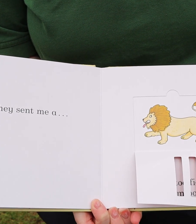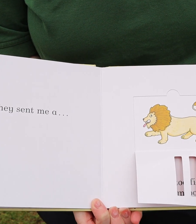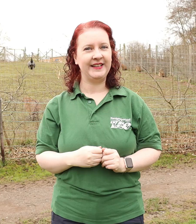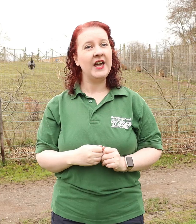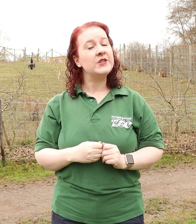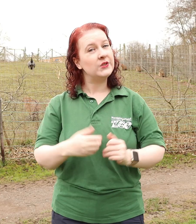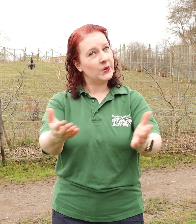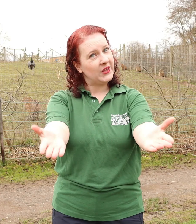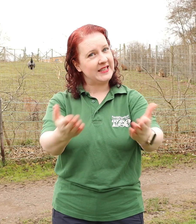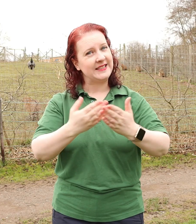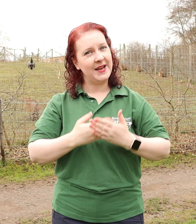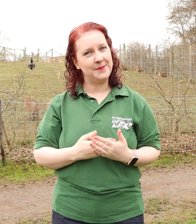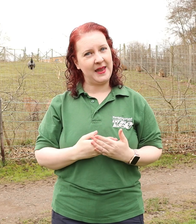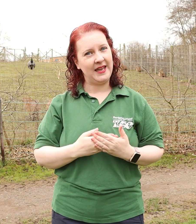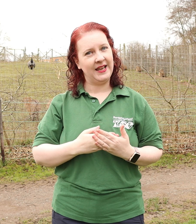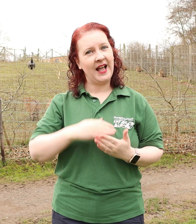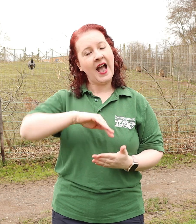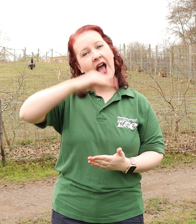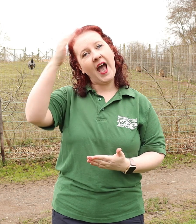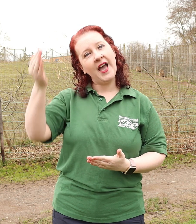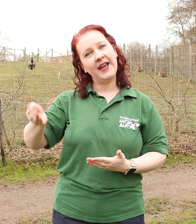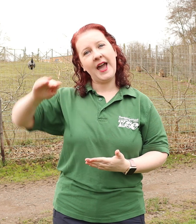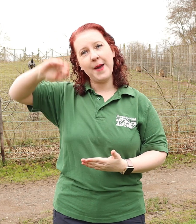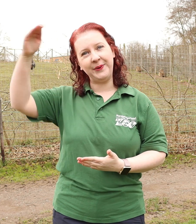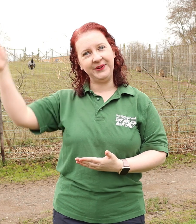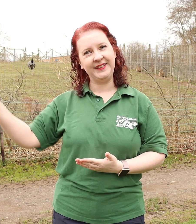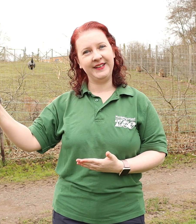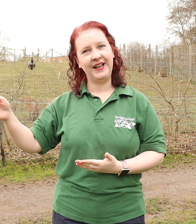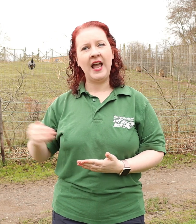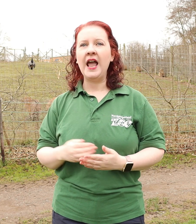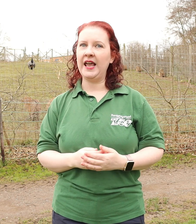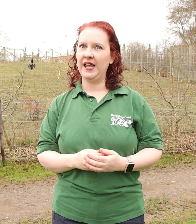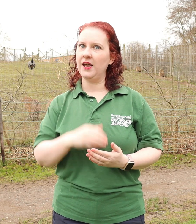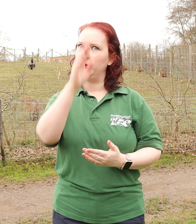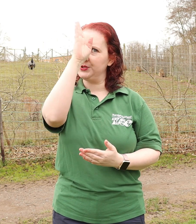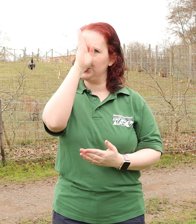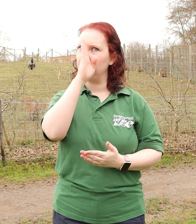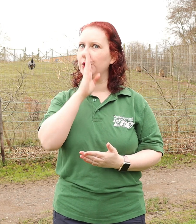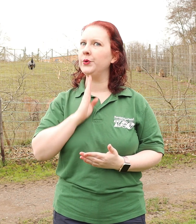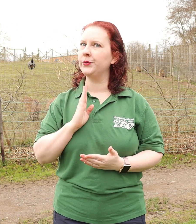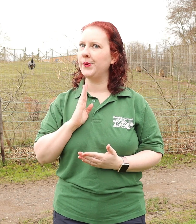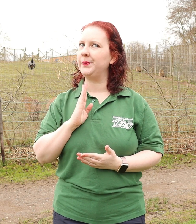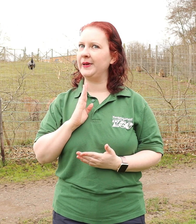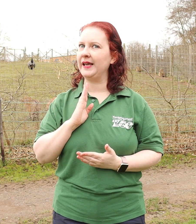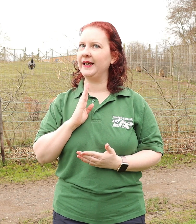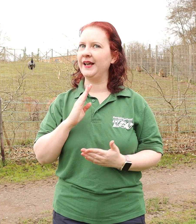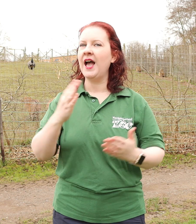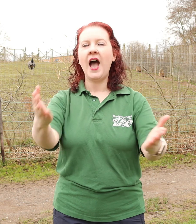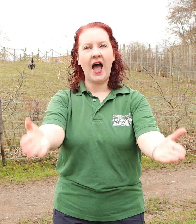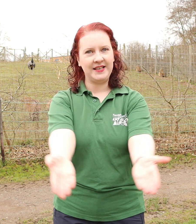So they sent me a camel. He was too grumpy. I